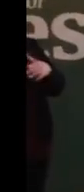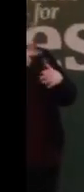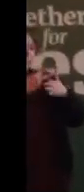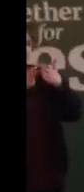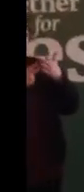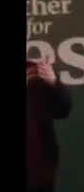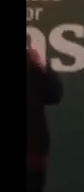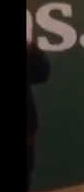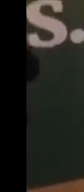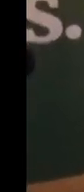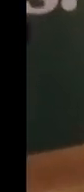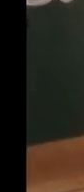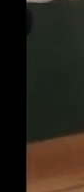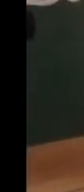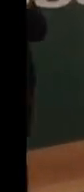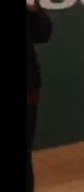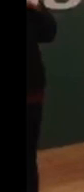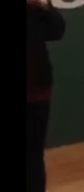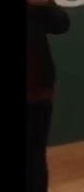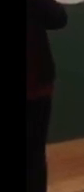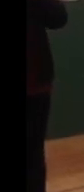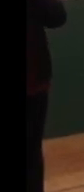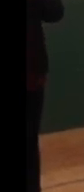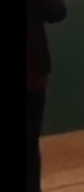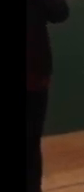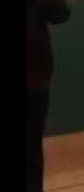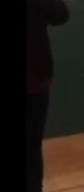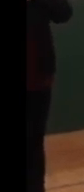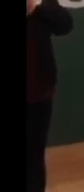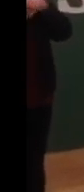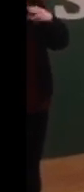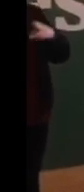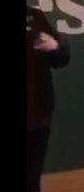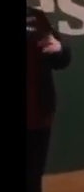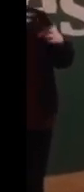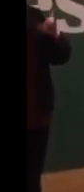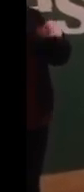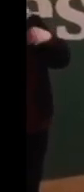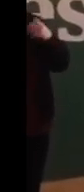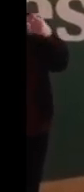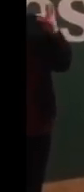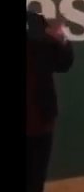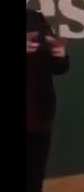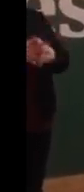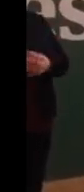for women's reproductive health care rights, and we'll hear from him now.